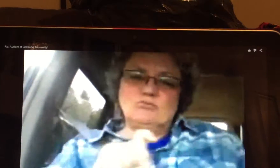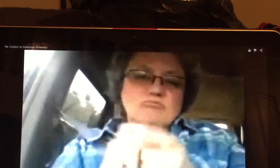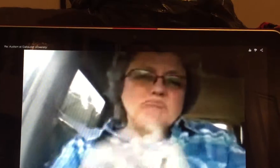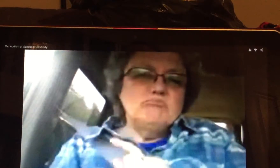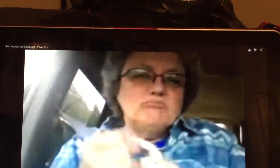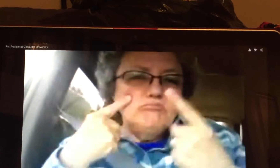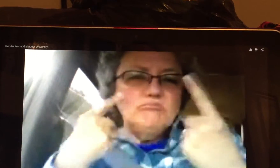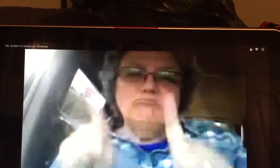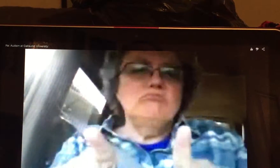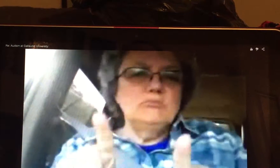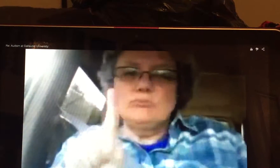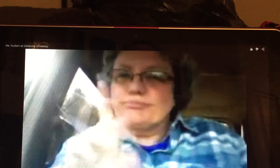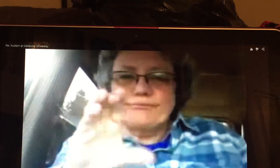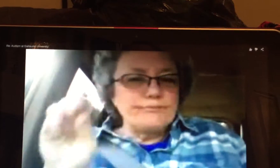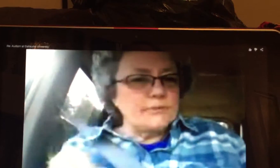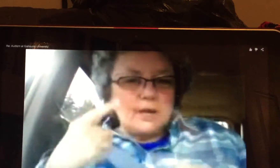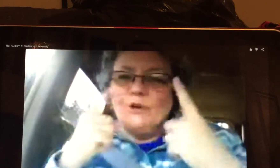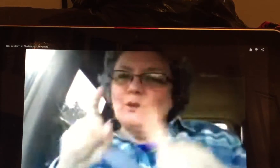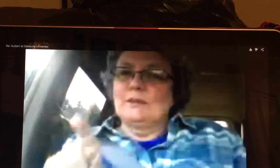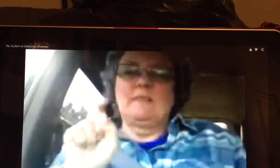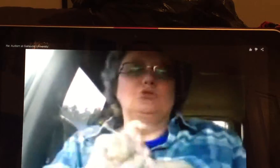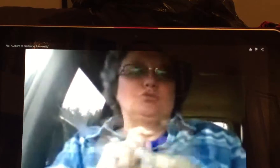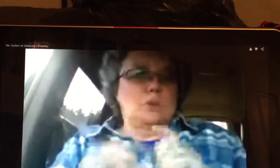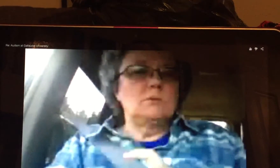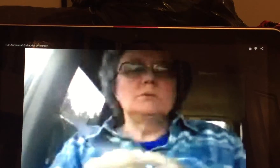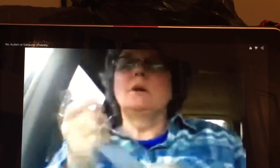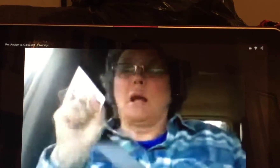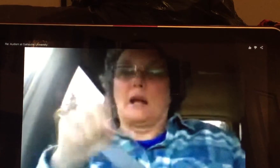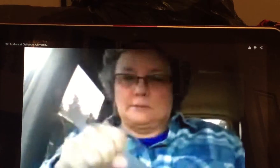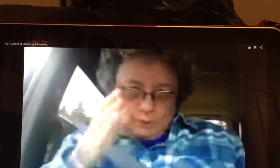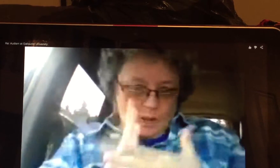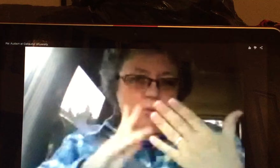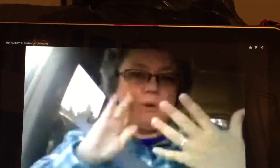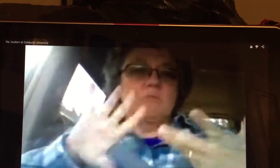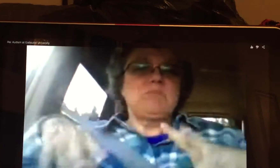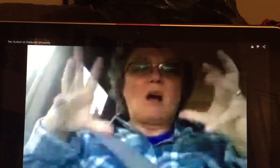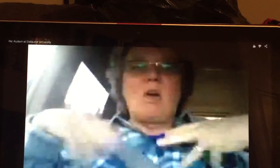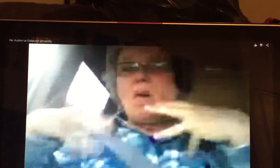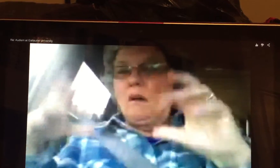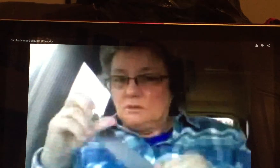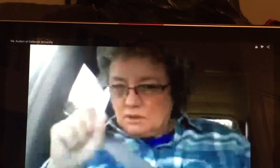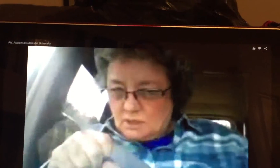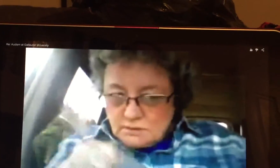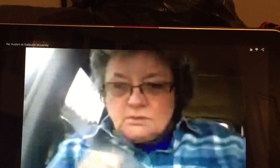privilege and I feel like sometimes or it shouldn't be a privilege and I feel like sometimes it needs to be changed